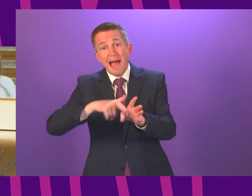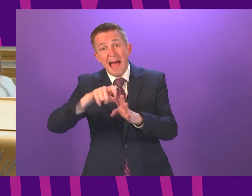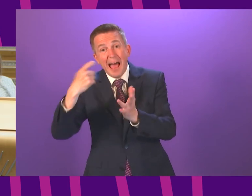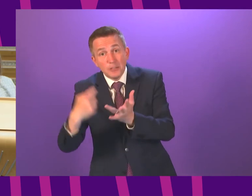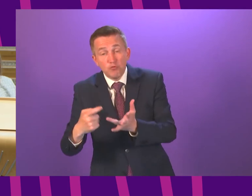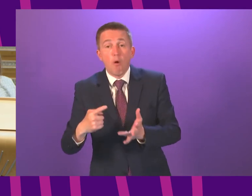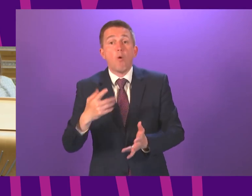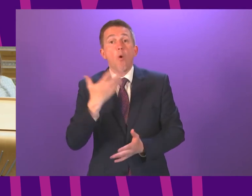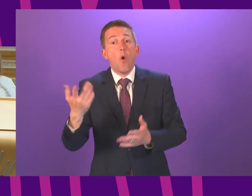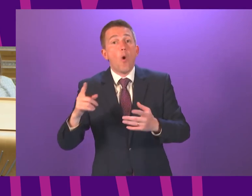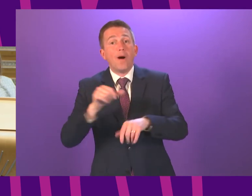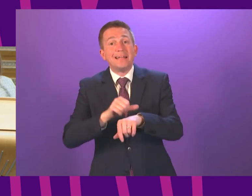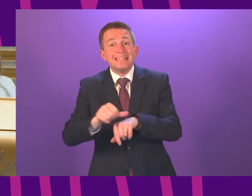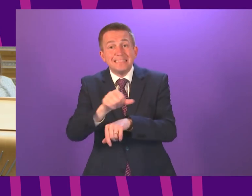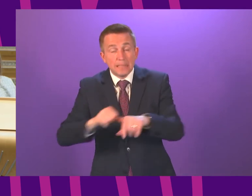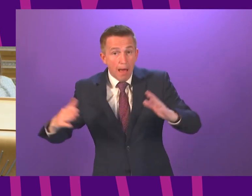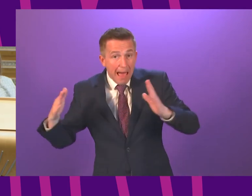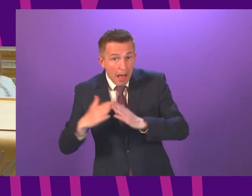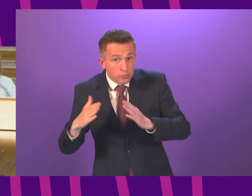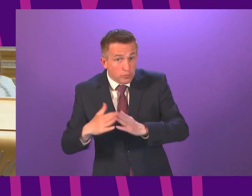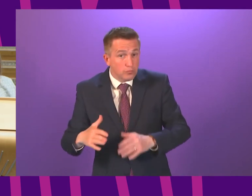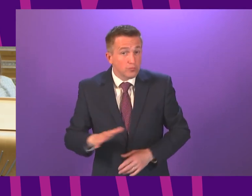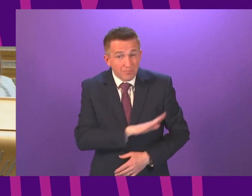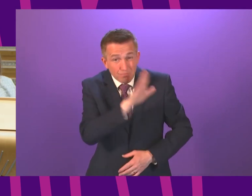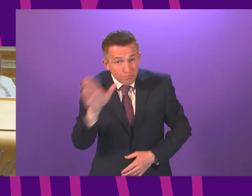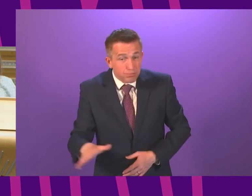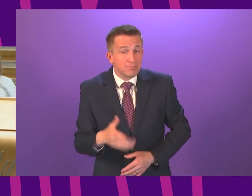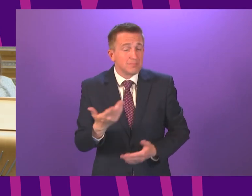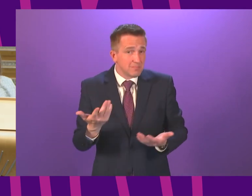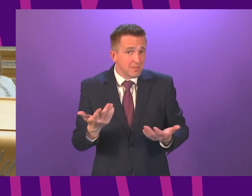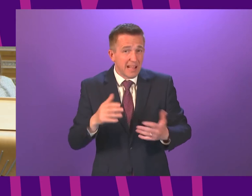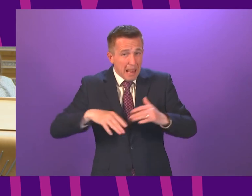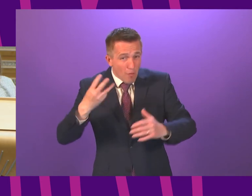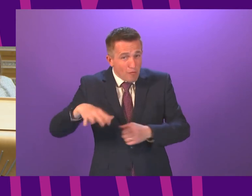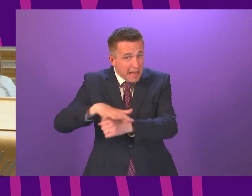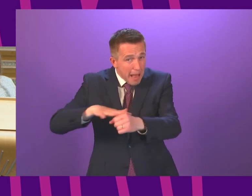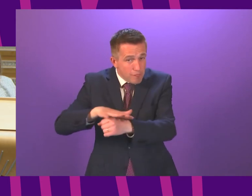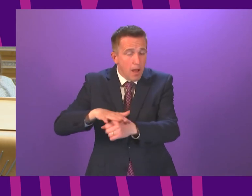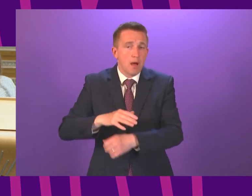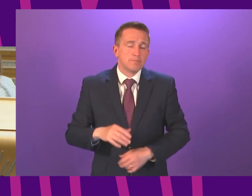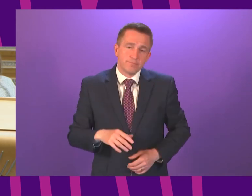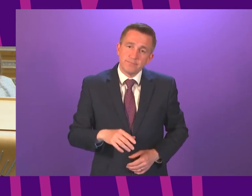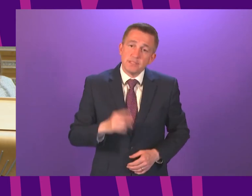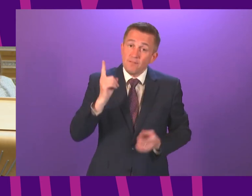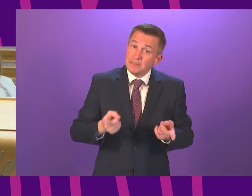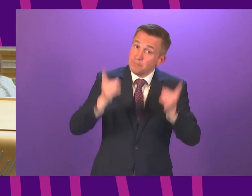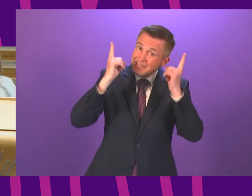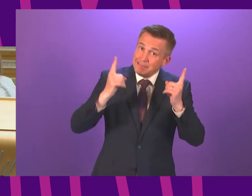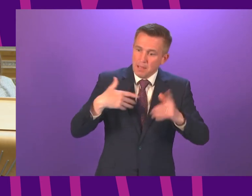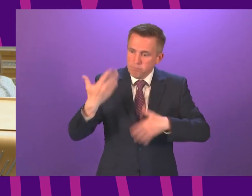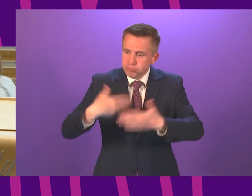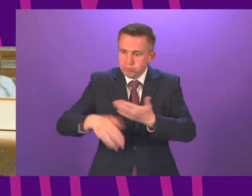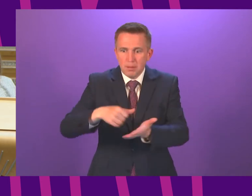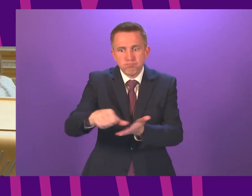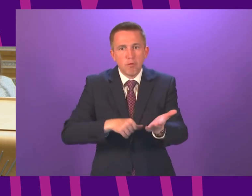House breaking the law by travelling into a level 3 area as the first minister accelerates the programme across the country can she